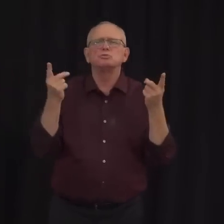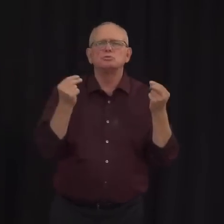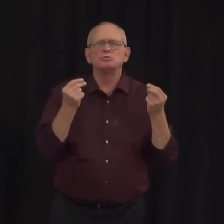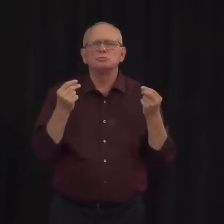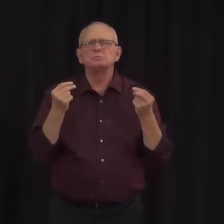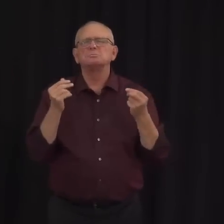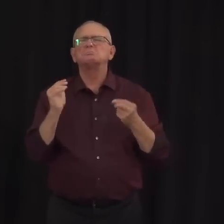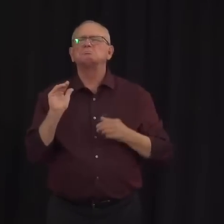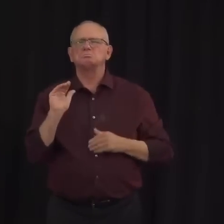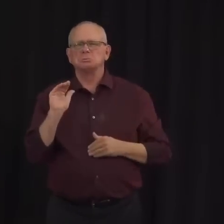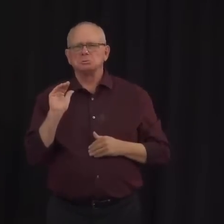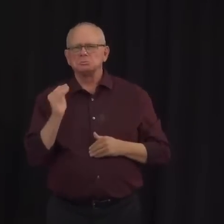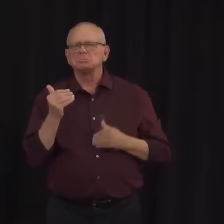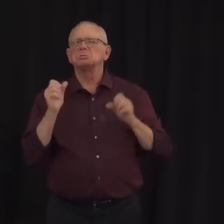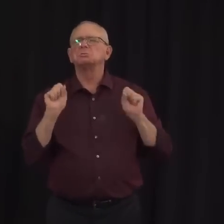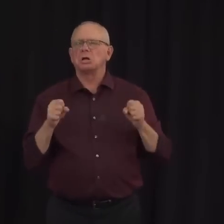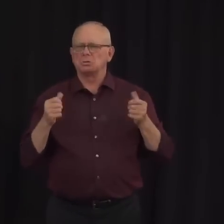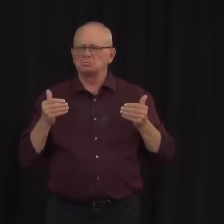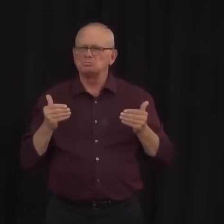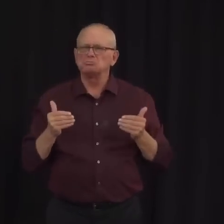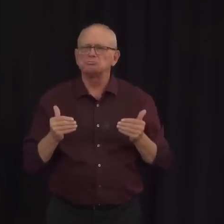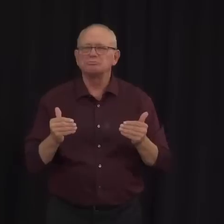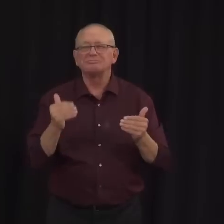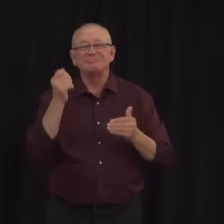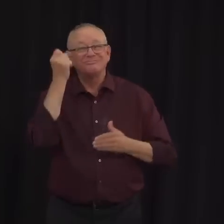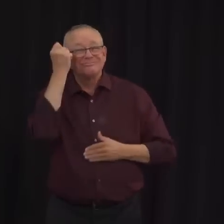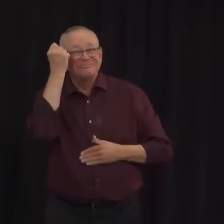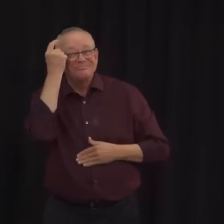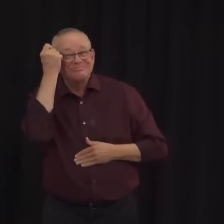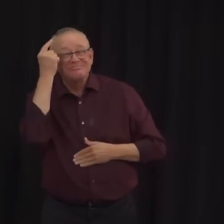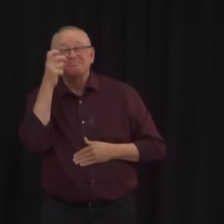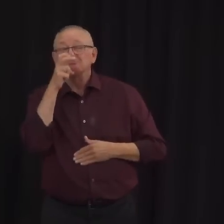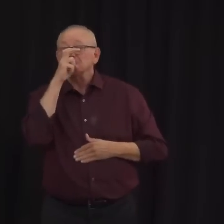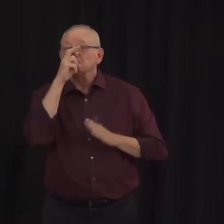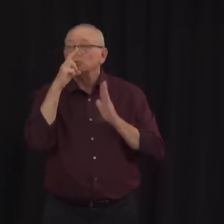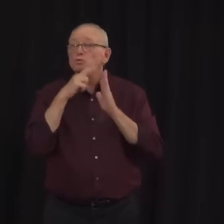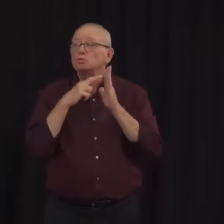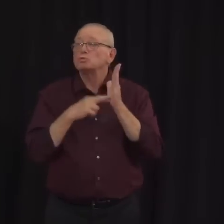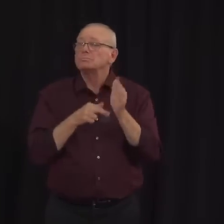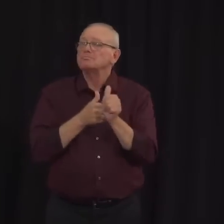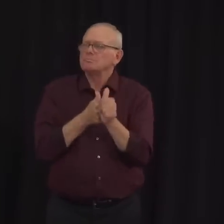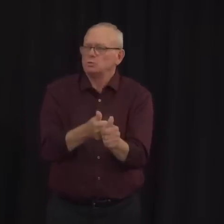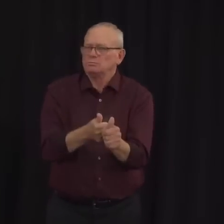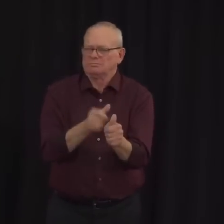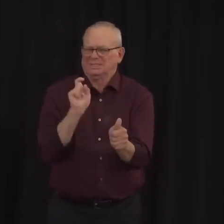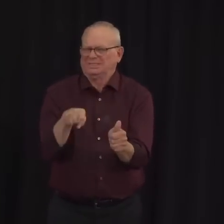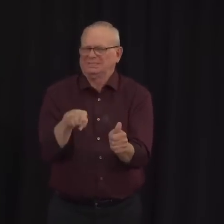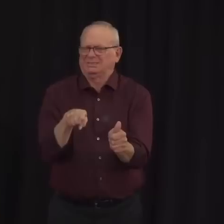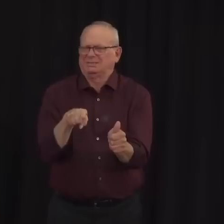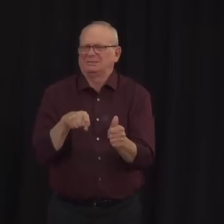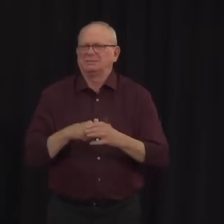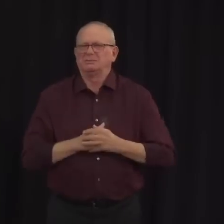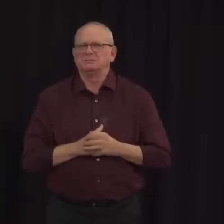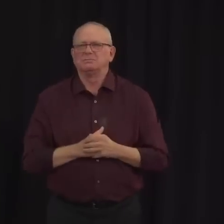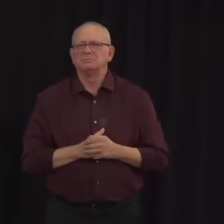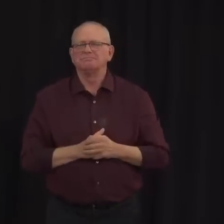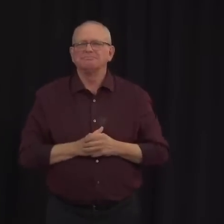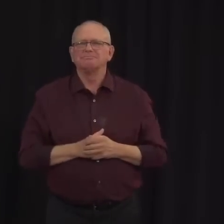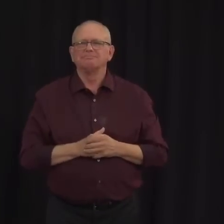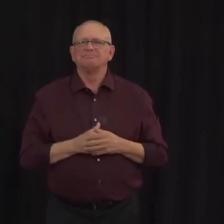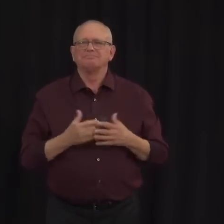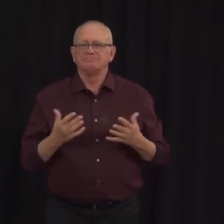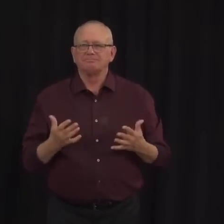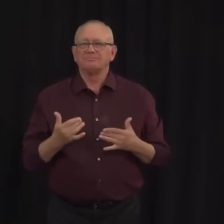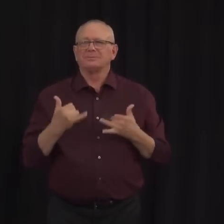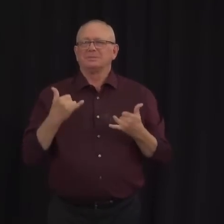can be done safely if rigorous and proper precautions are in place. We have therefore updated our approach